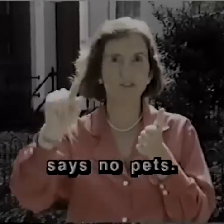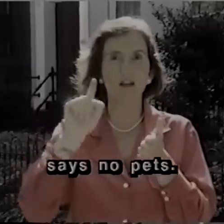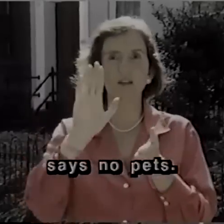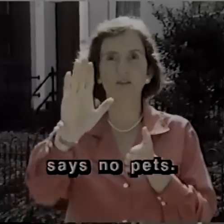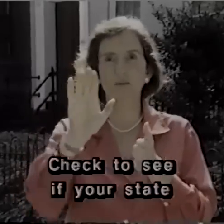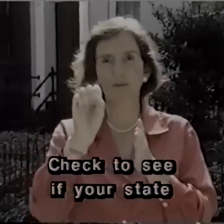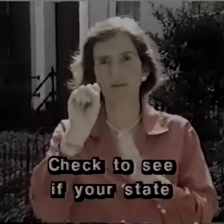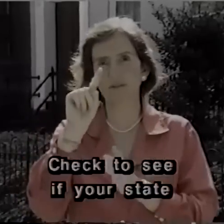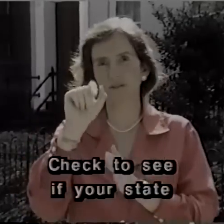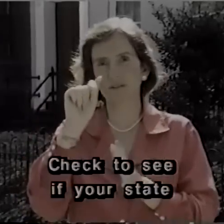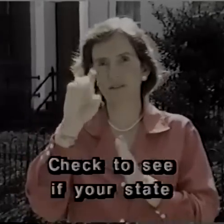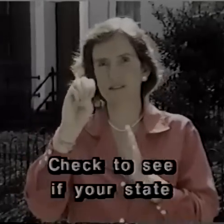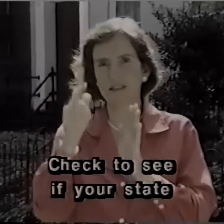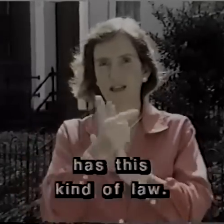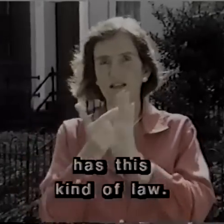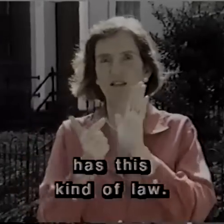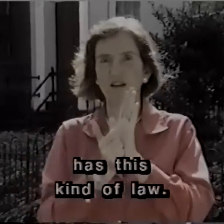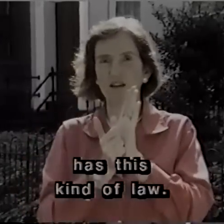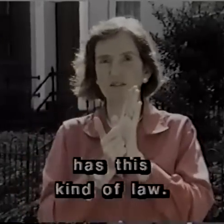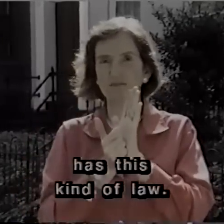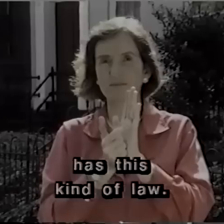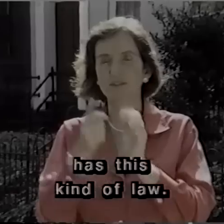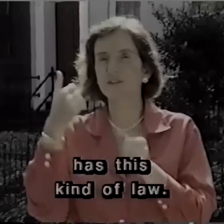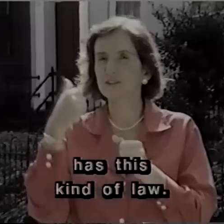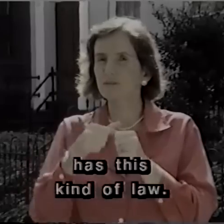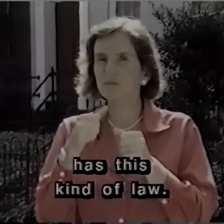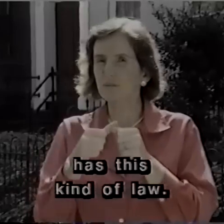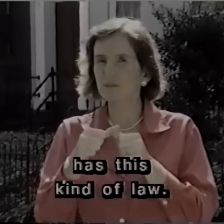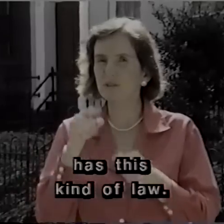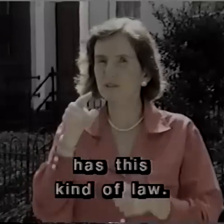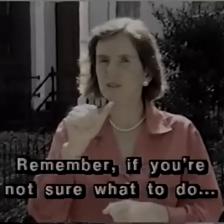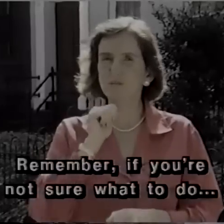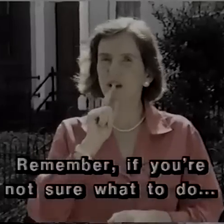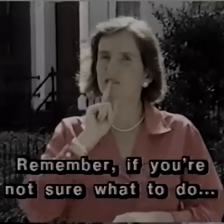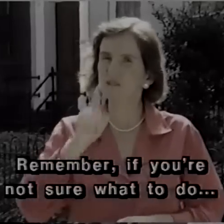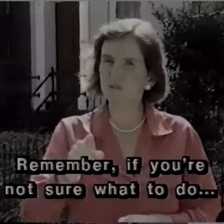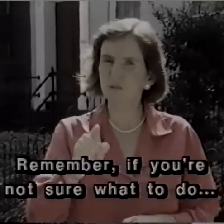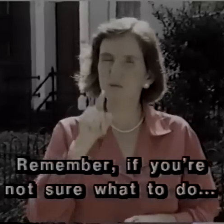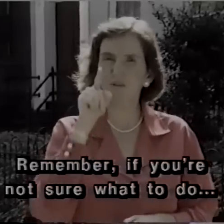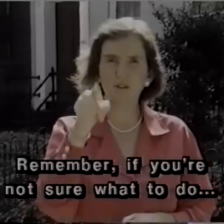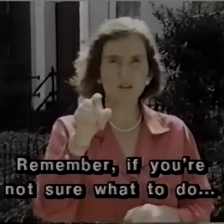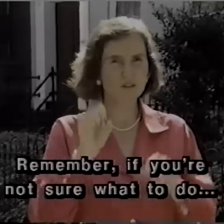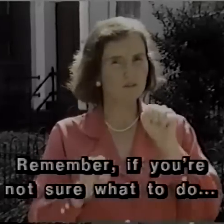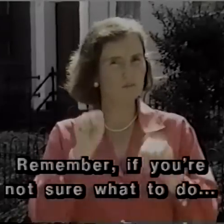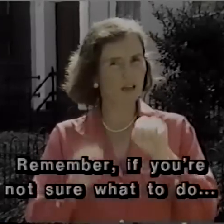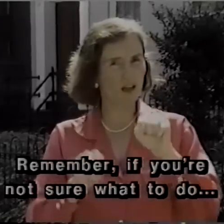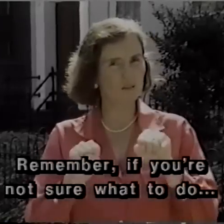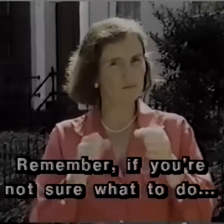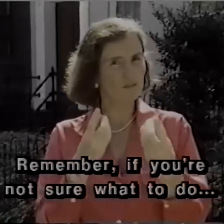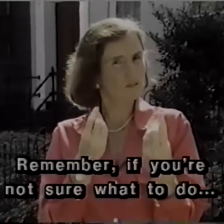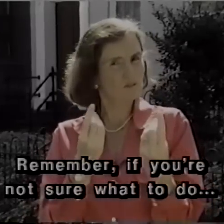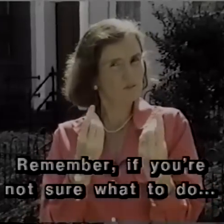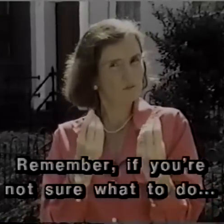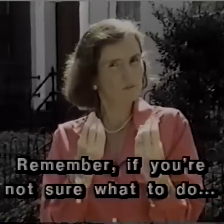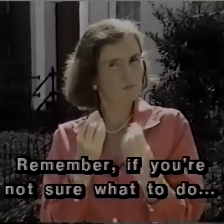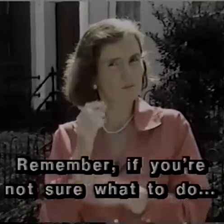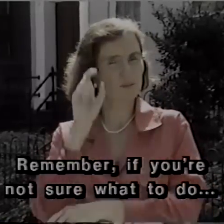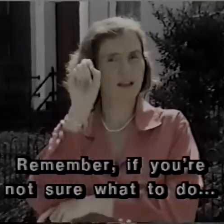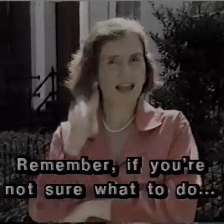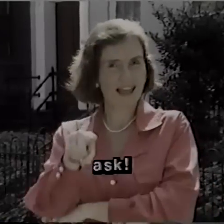Check to see if your state has this kind of law. Remember, if you're not sure what to do, ask.